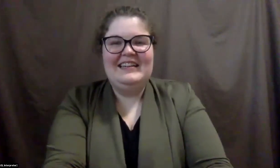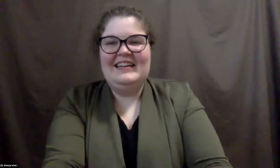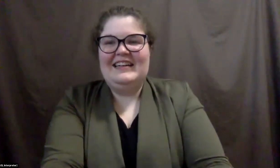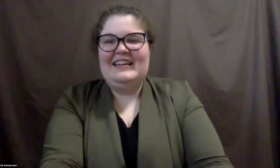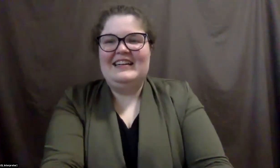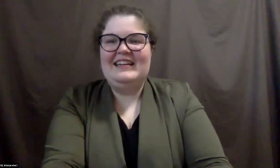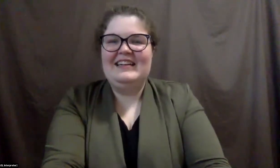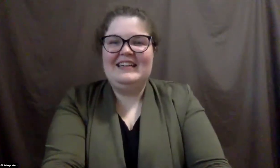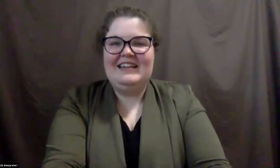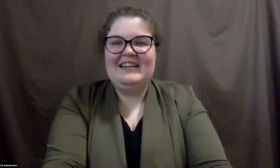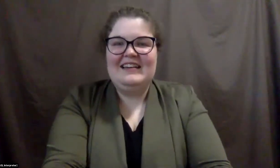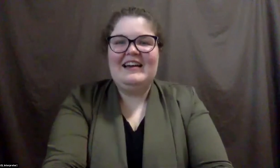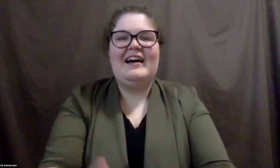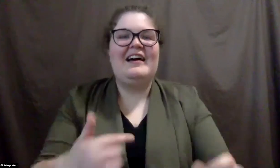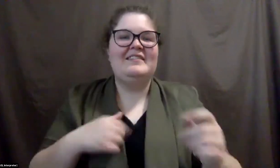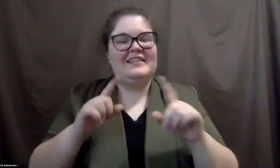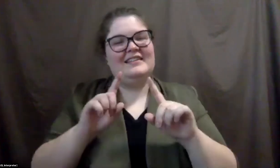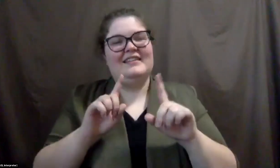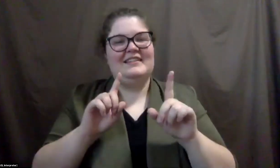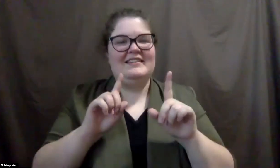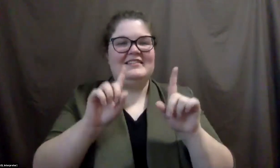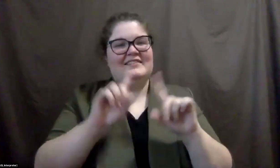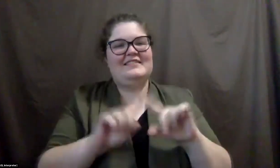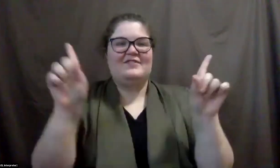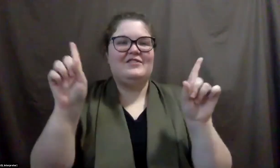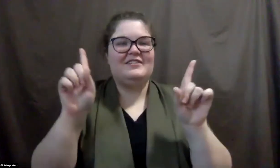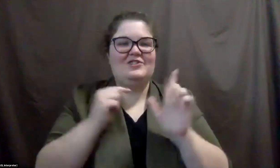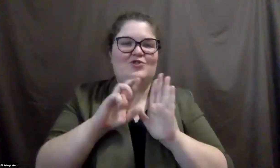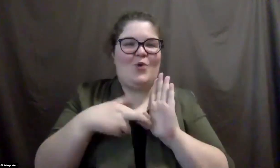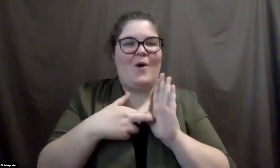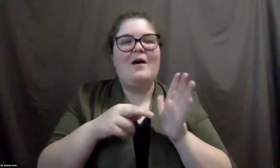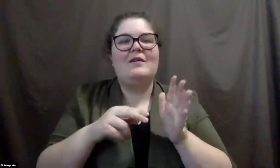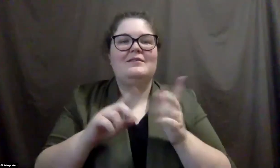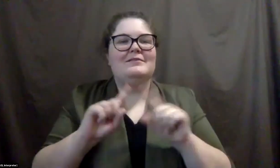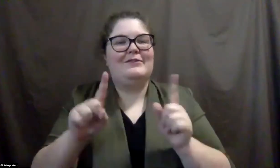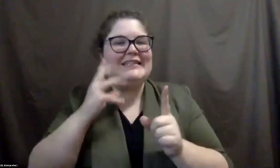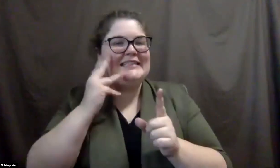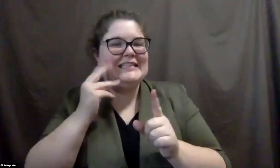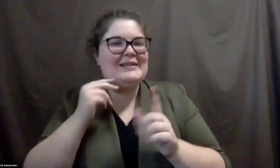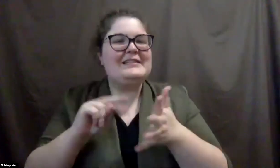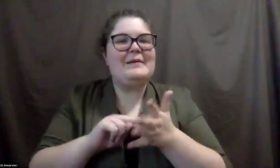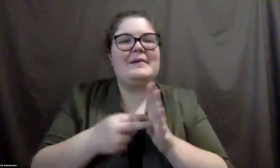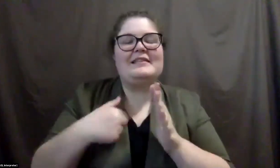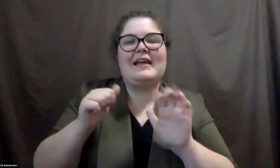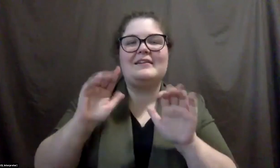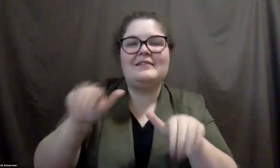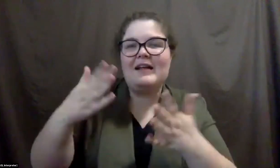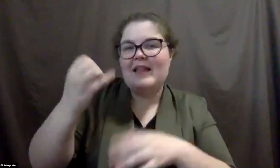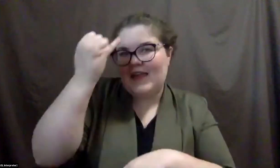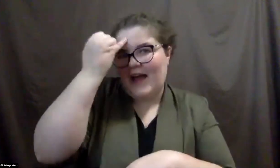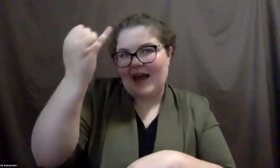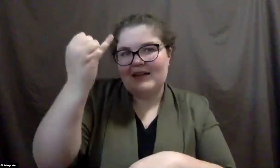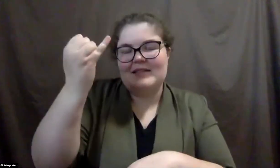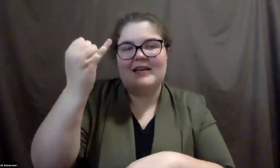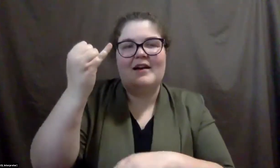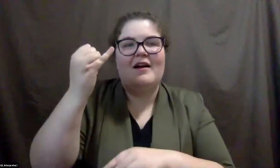kind of a little bit different position. And it kind of gives an opportunity to bring up the idea of contacts in terms